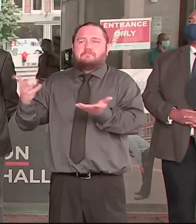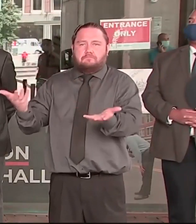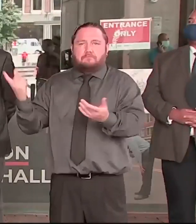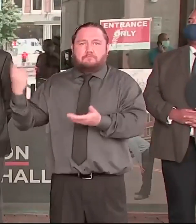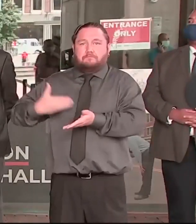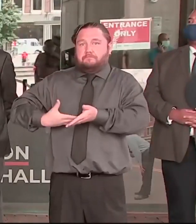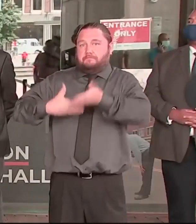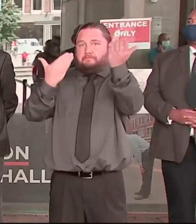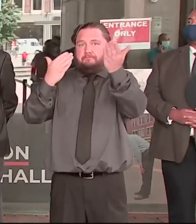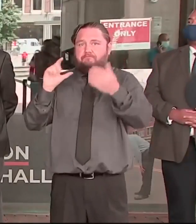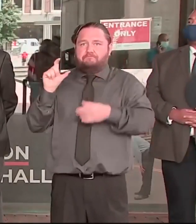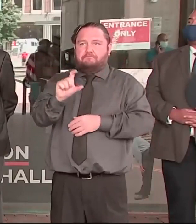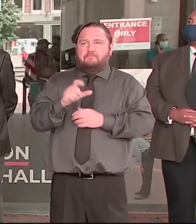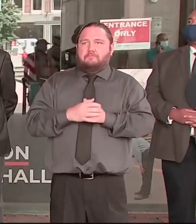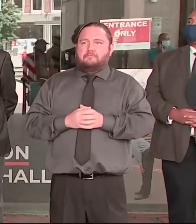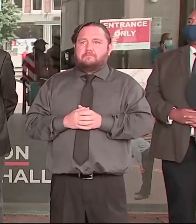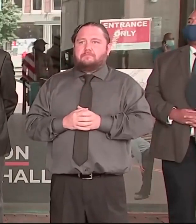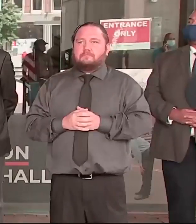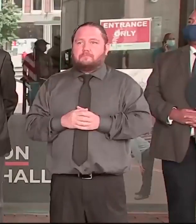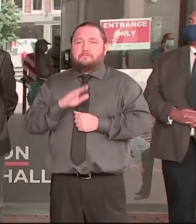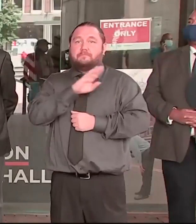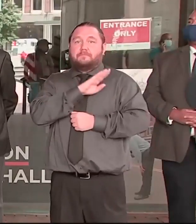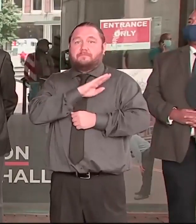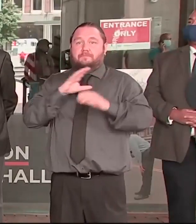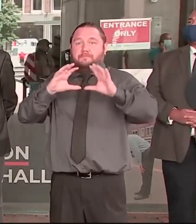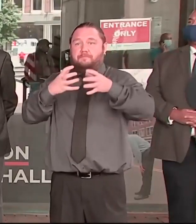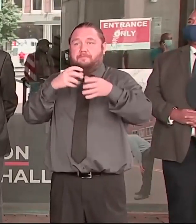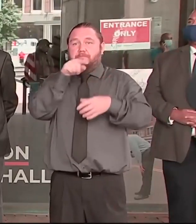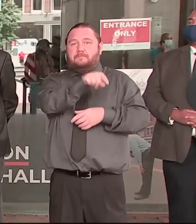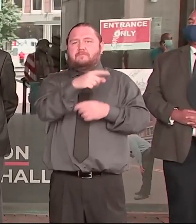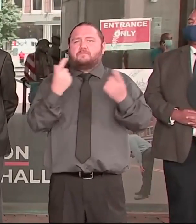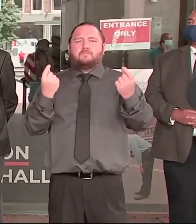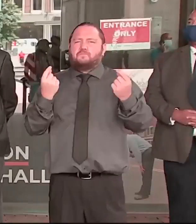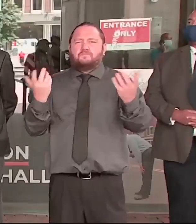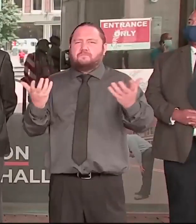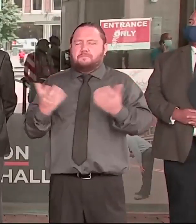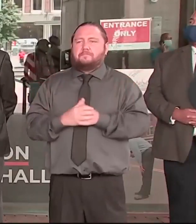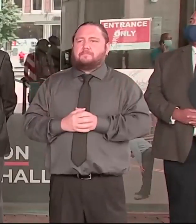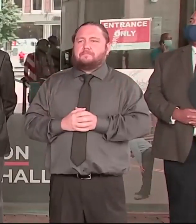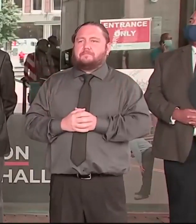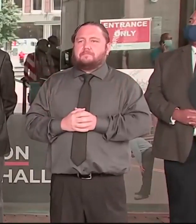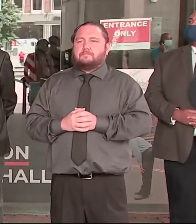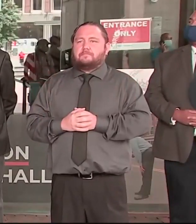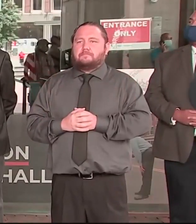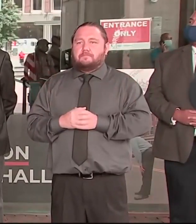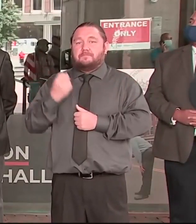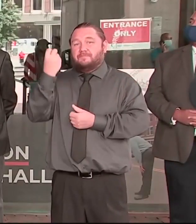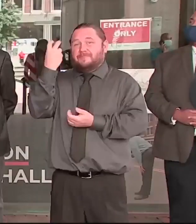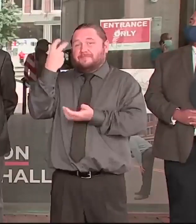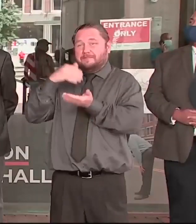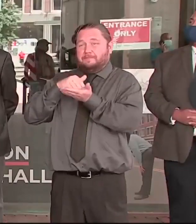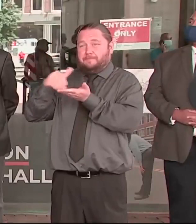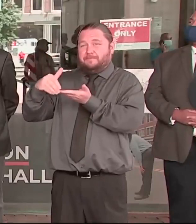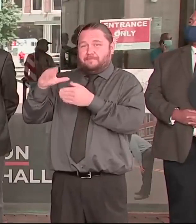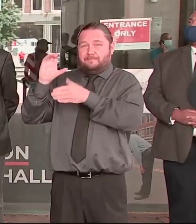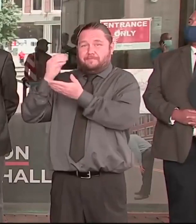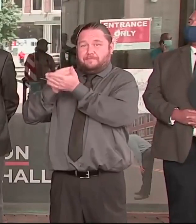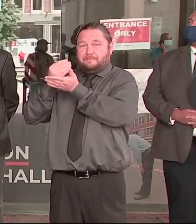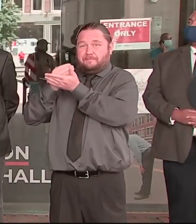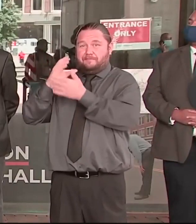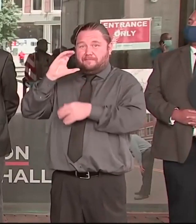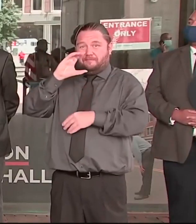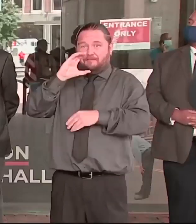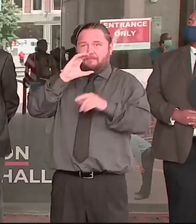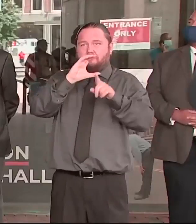percent or $12 million of the Boston Police Department's overtime budget. The money will be invested instead in community programs for youth,